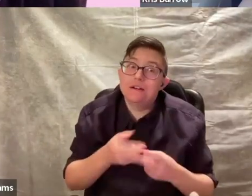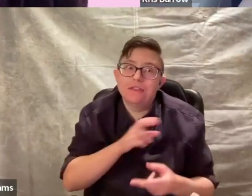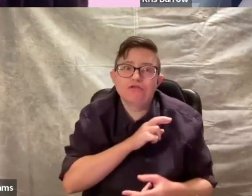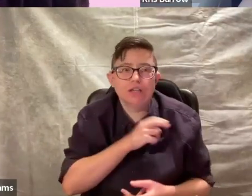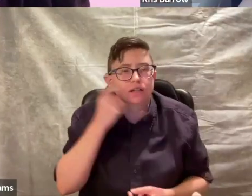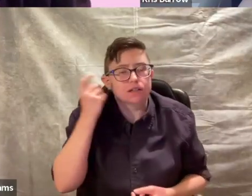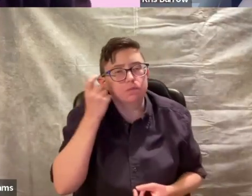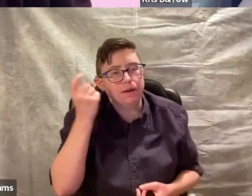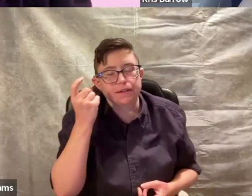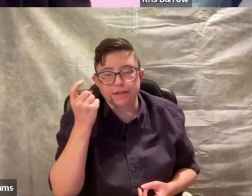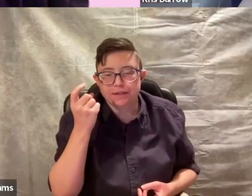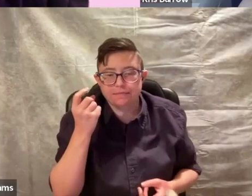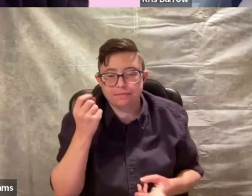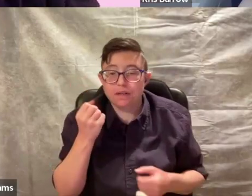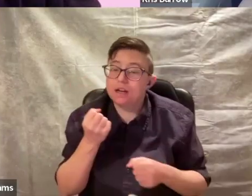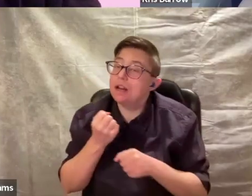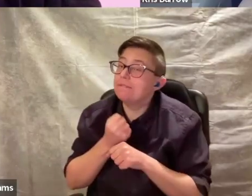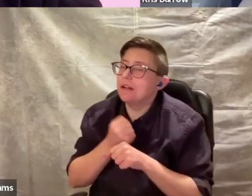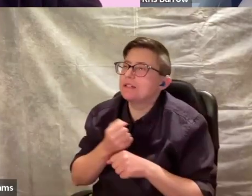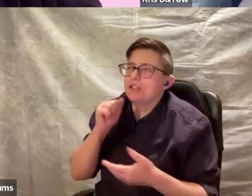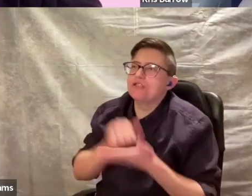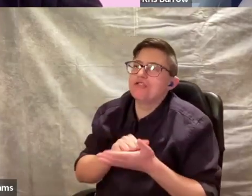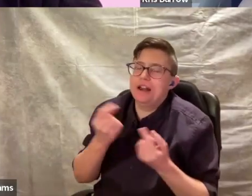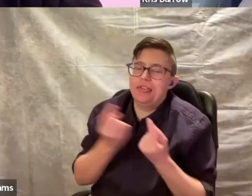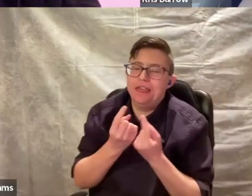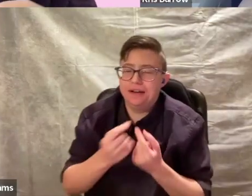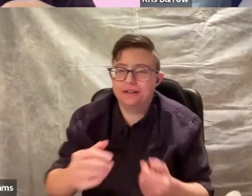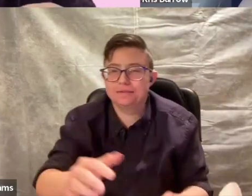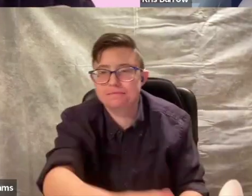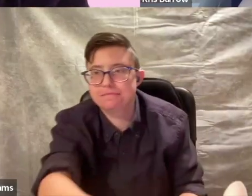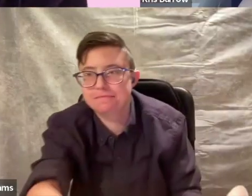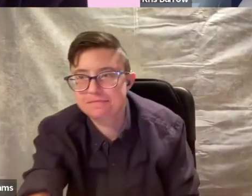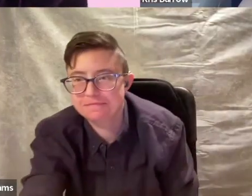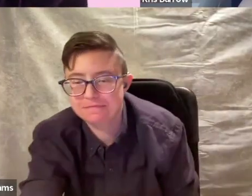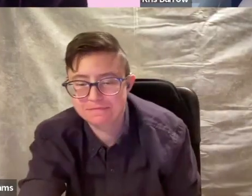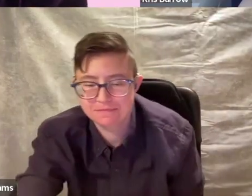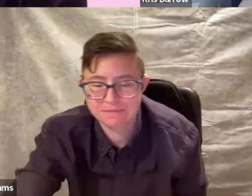Another reason to wonder if I'd done the right thing.